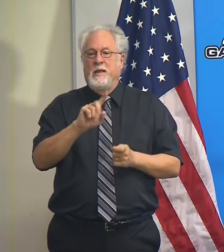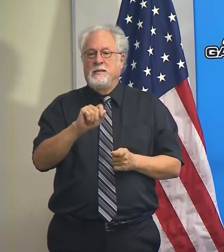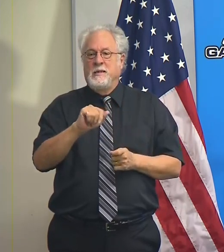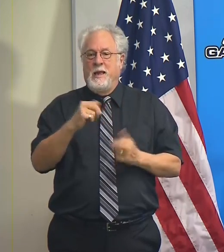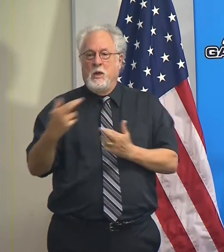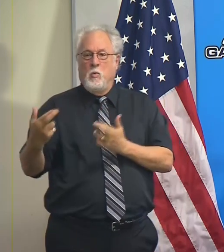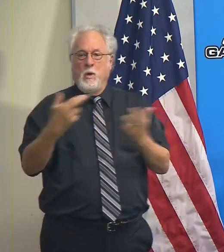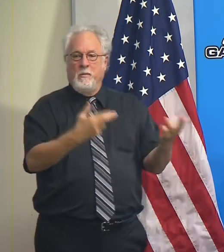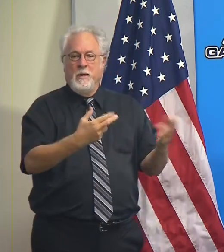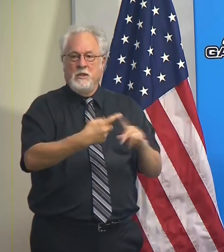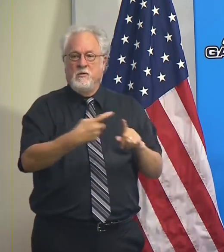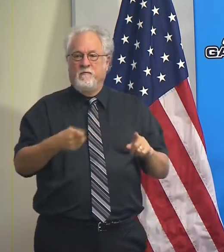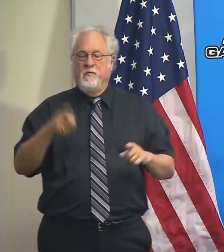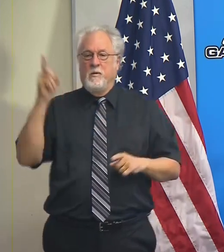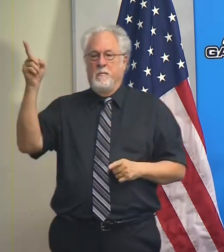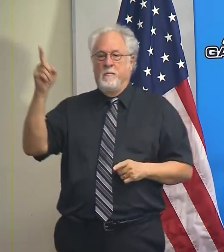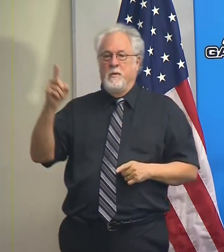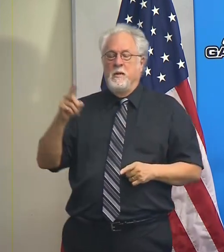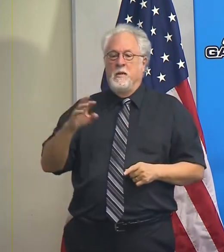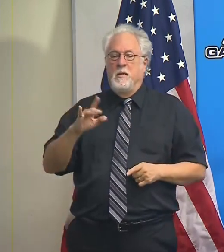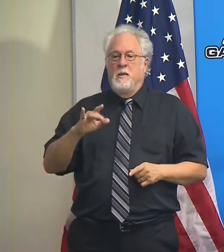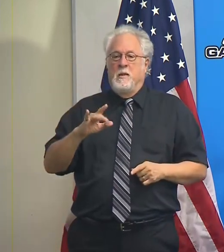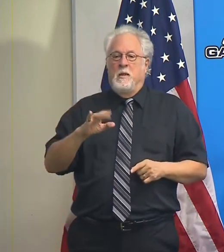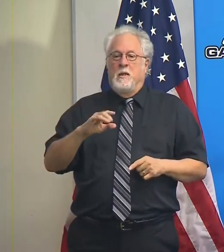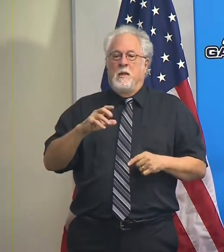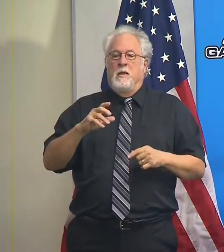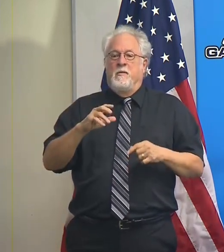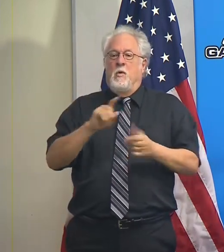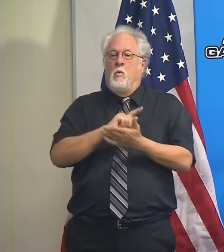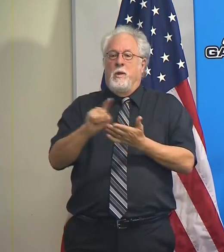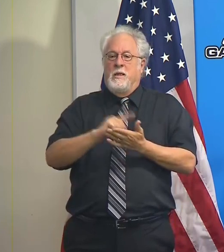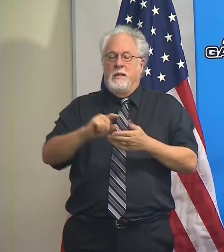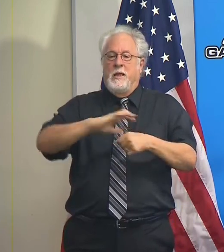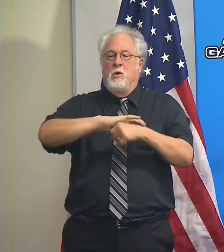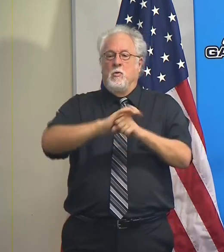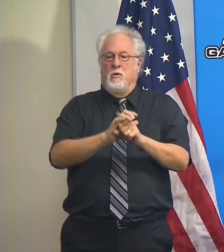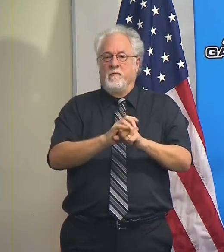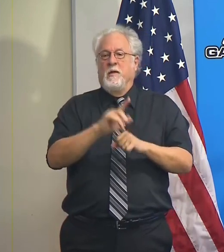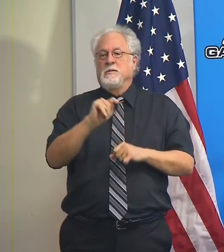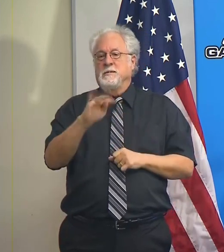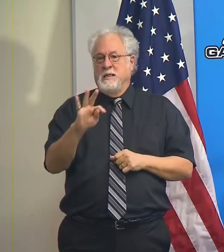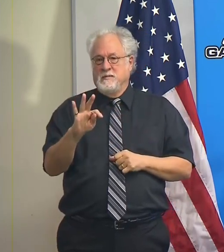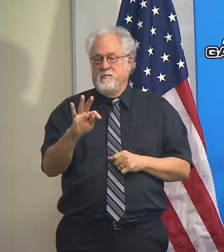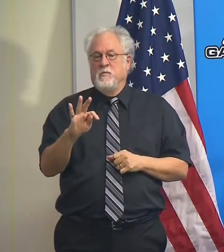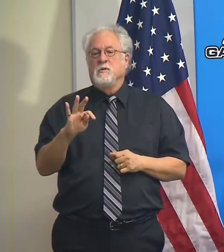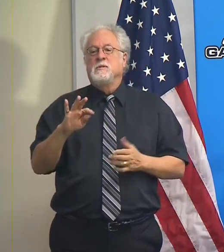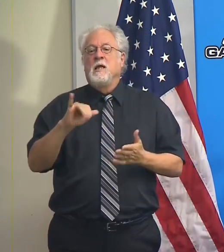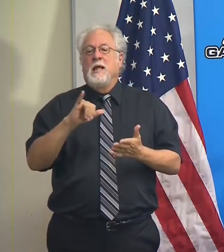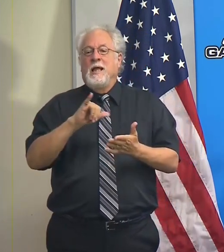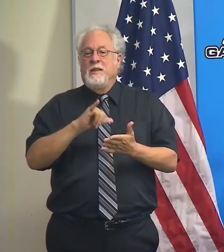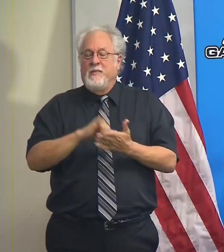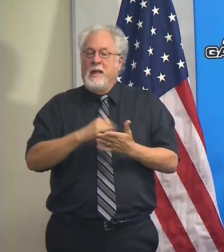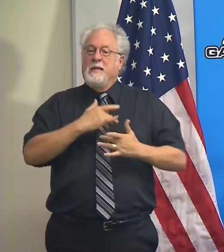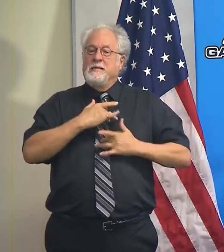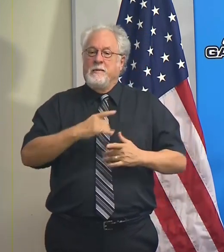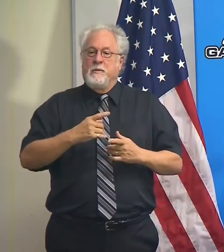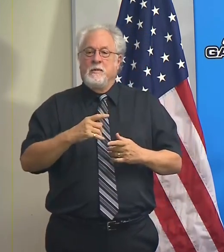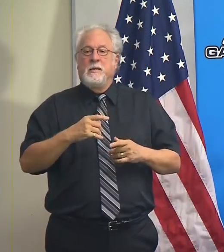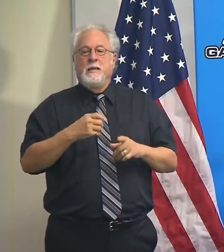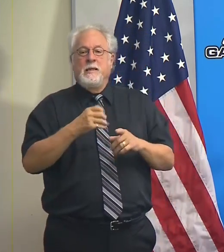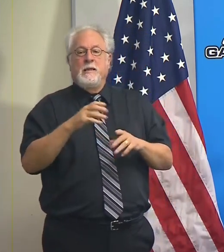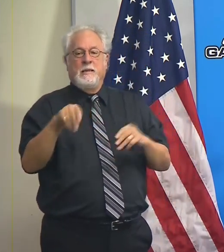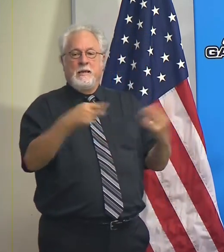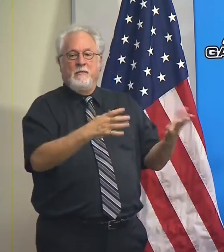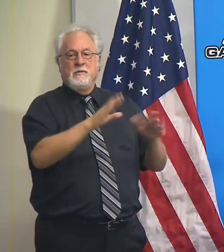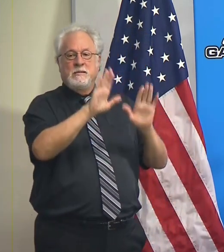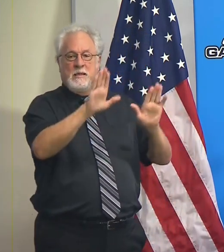recommendations that come weekly from the White House Coronavirus Task Force. That typically comes on a Sunday.